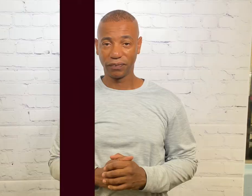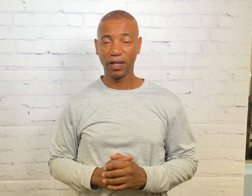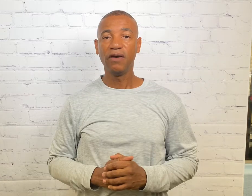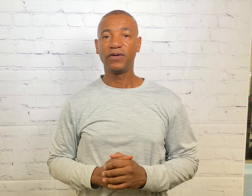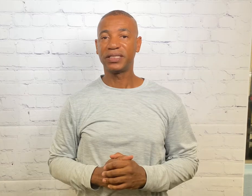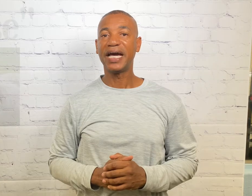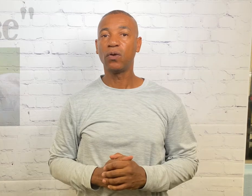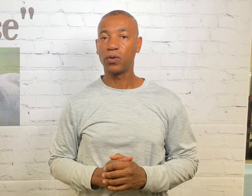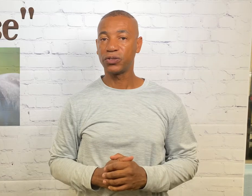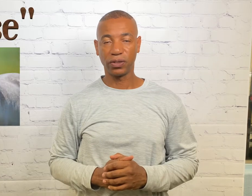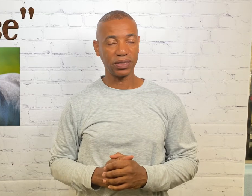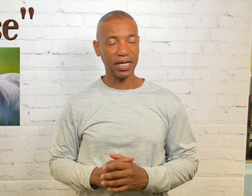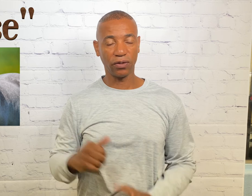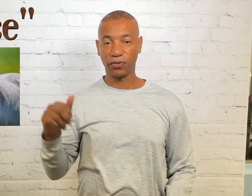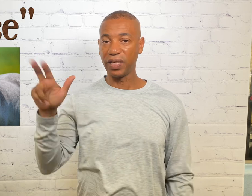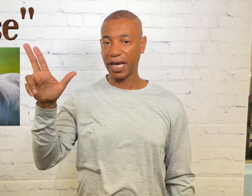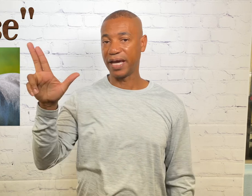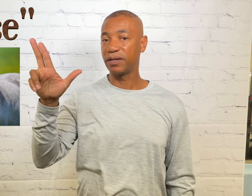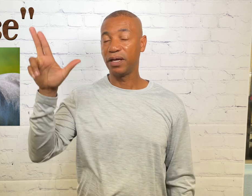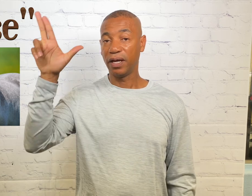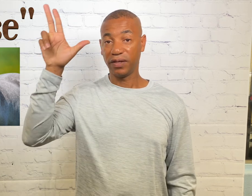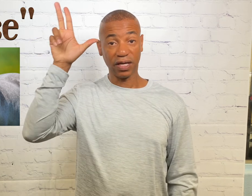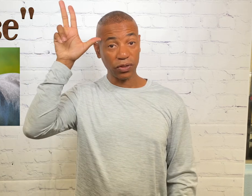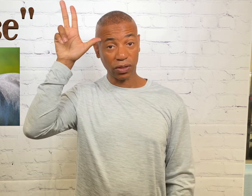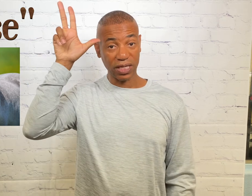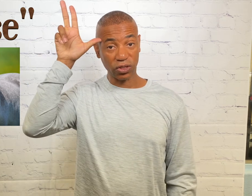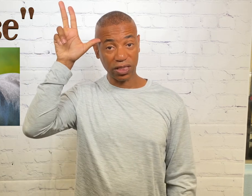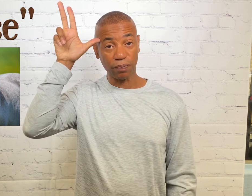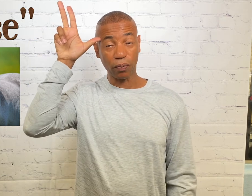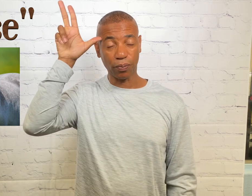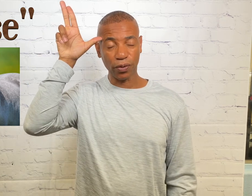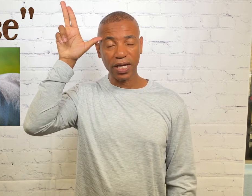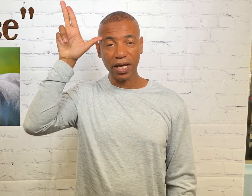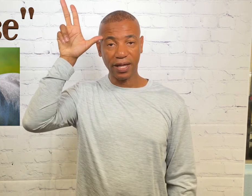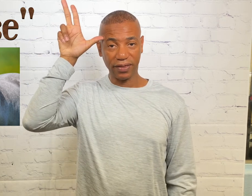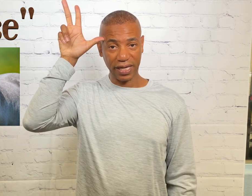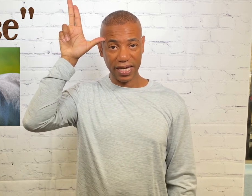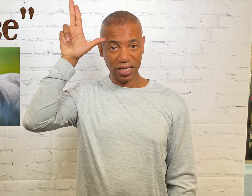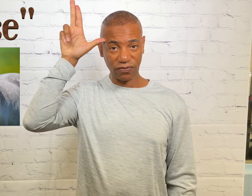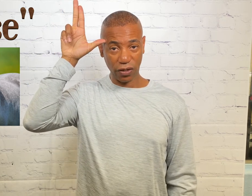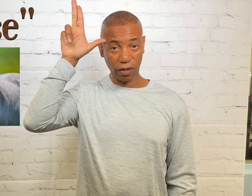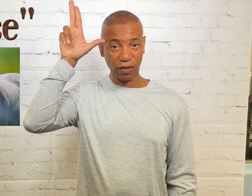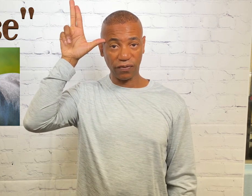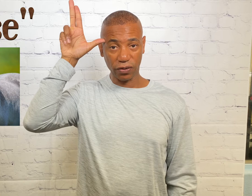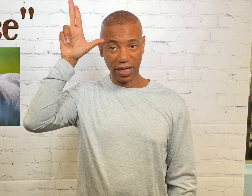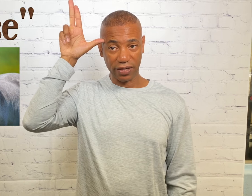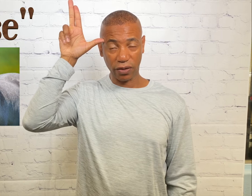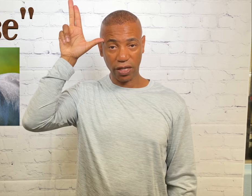For the sign horse you're going to take your three hand. The thumb is going to touch the temple but bring the index finger and the middle finger together. And